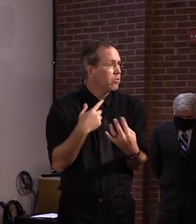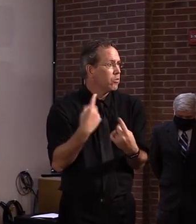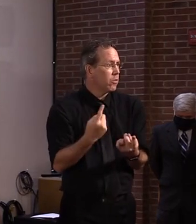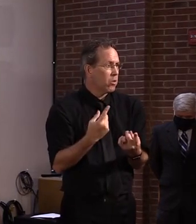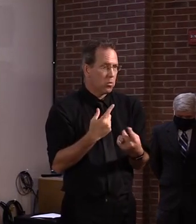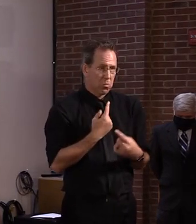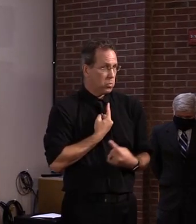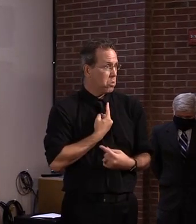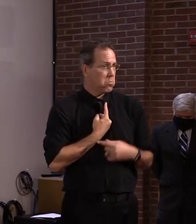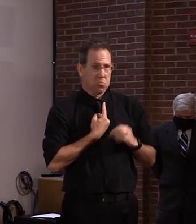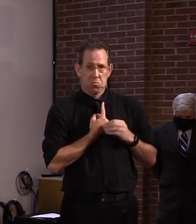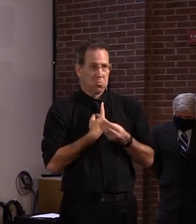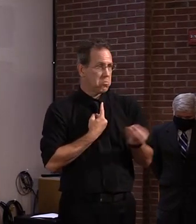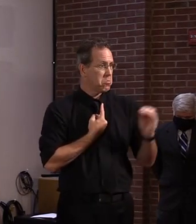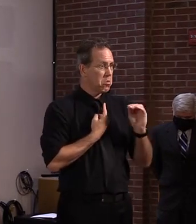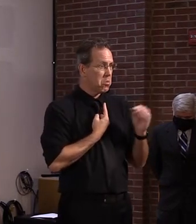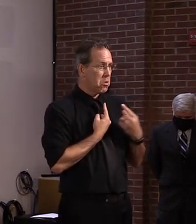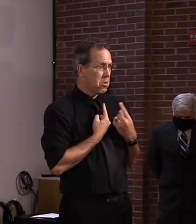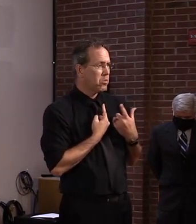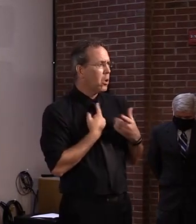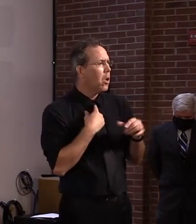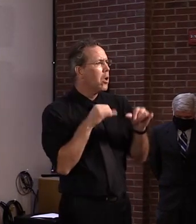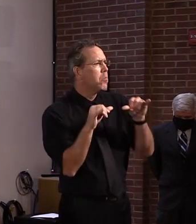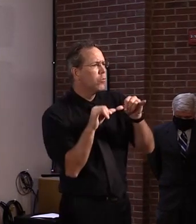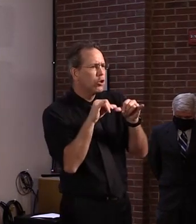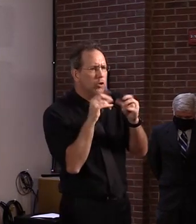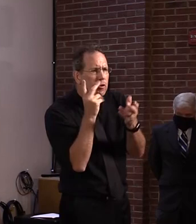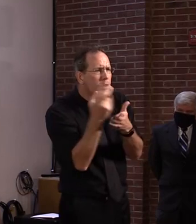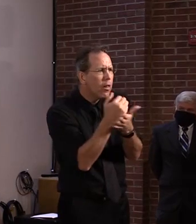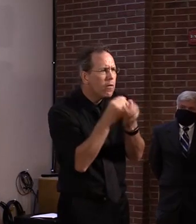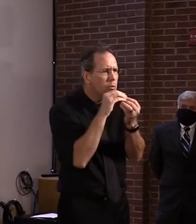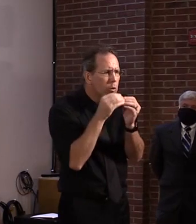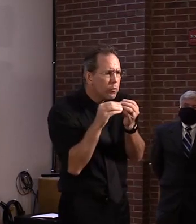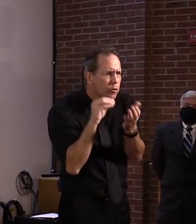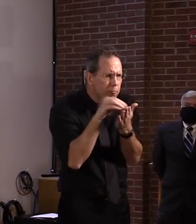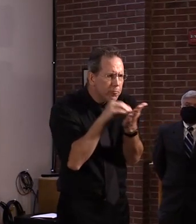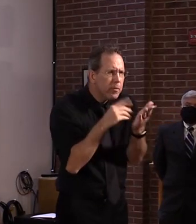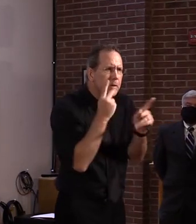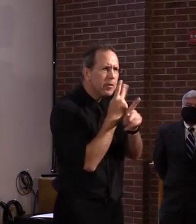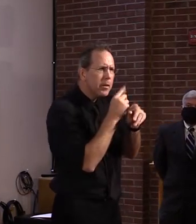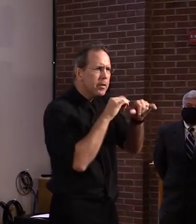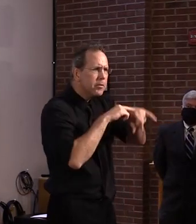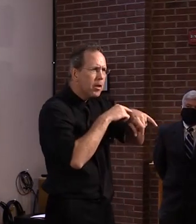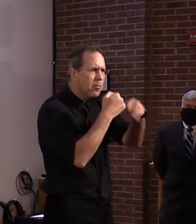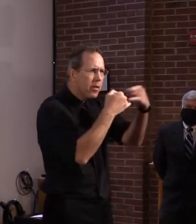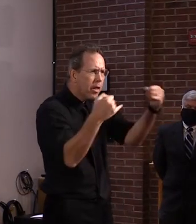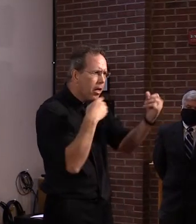point out, weeks after we get everybody together in the same setting.